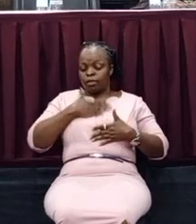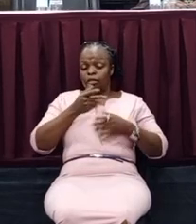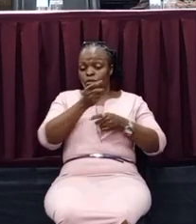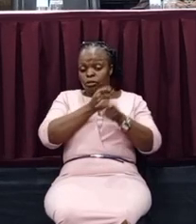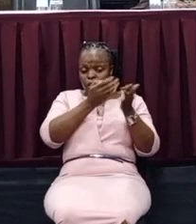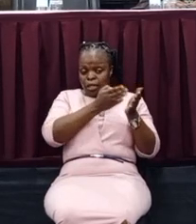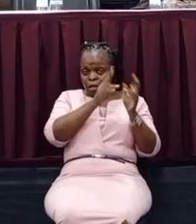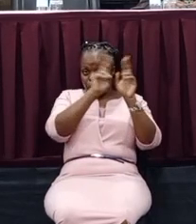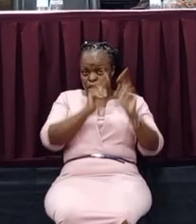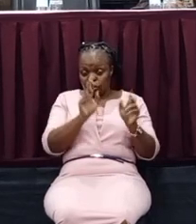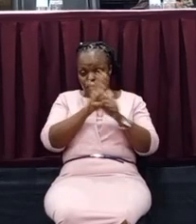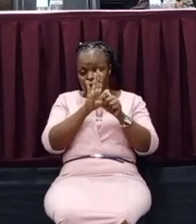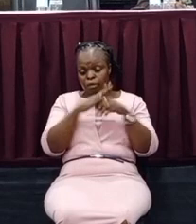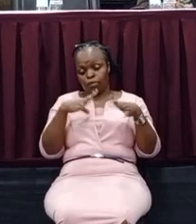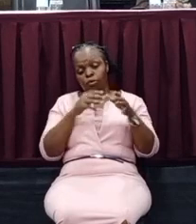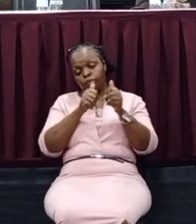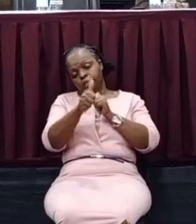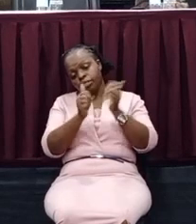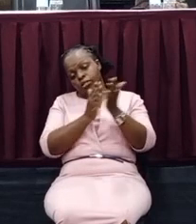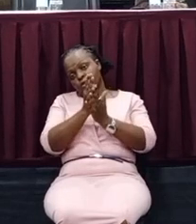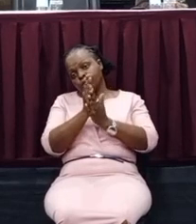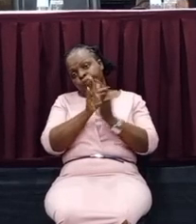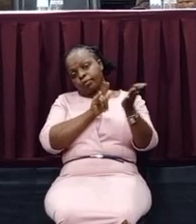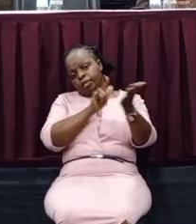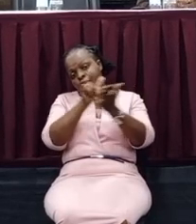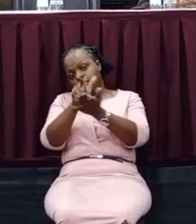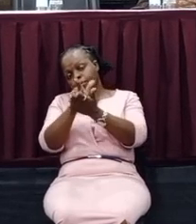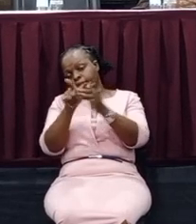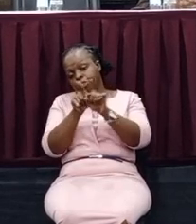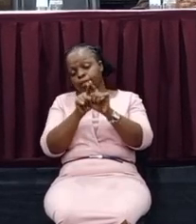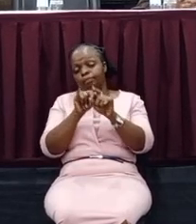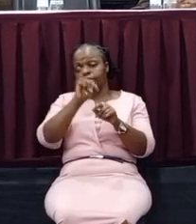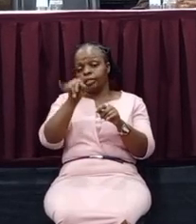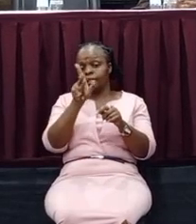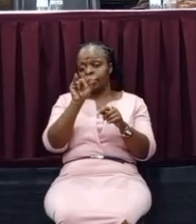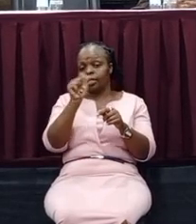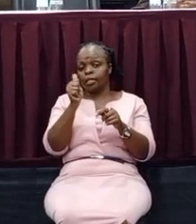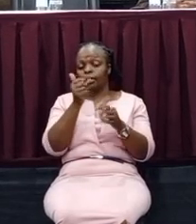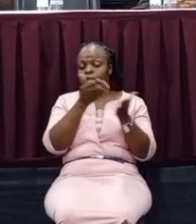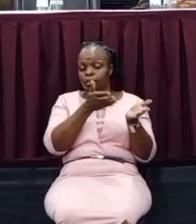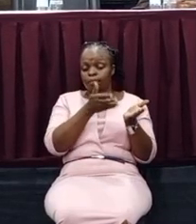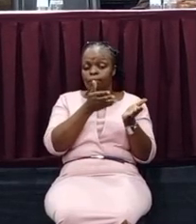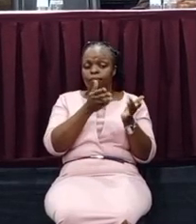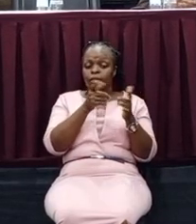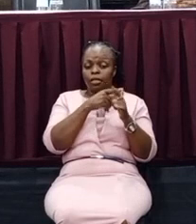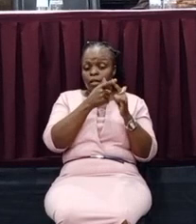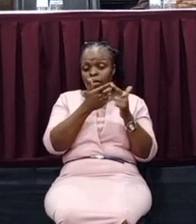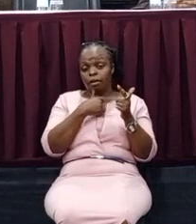through there through our airports, the International Airport here. And I mean there are other entry points